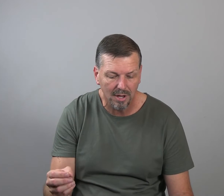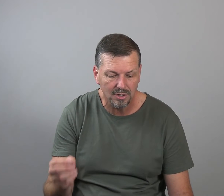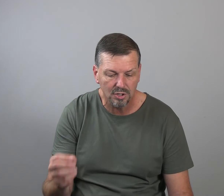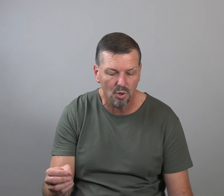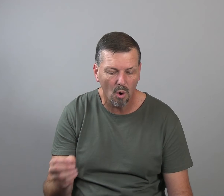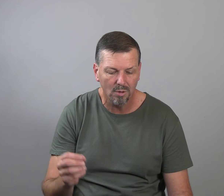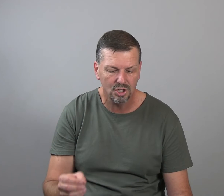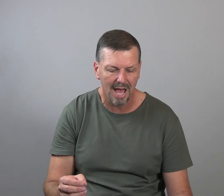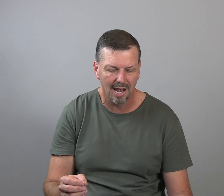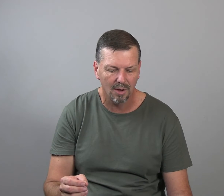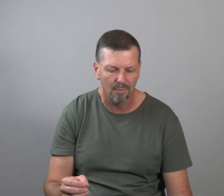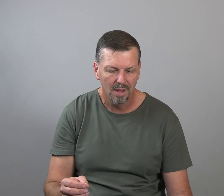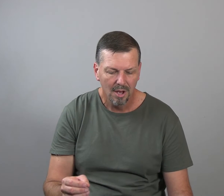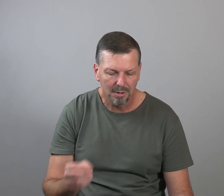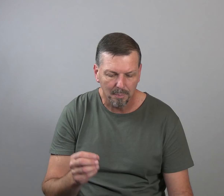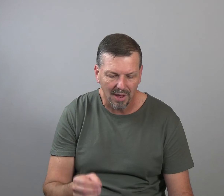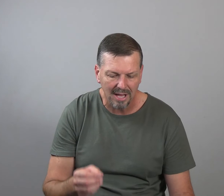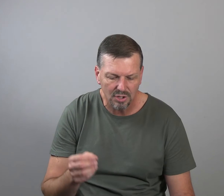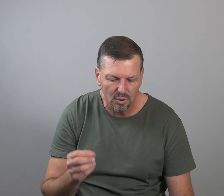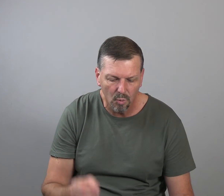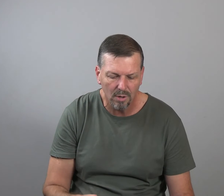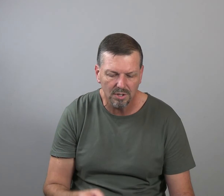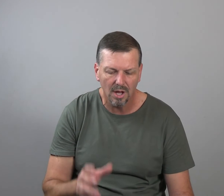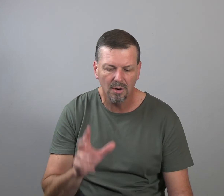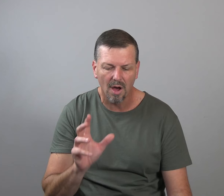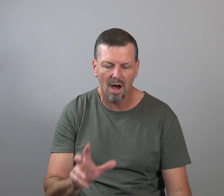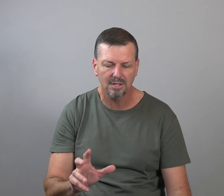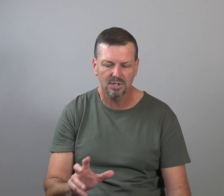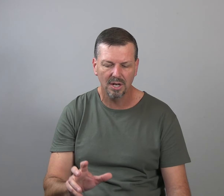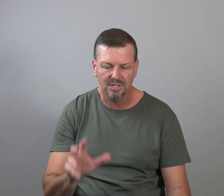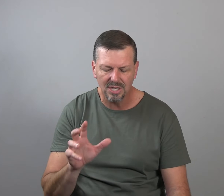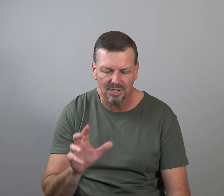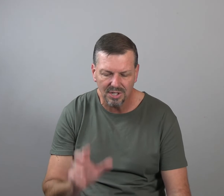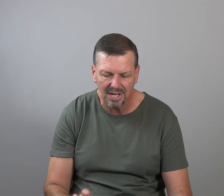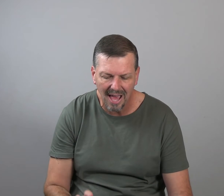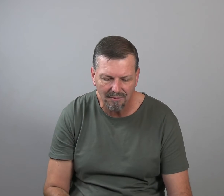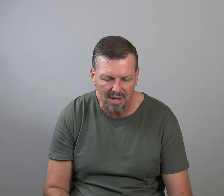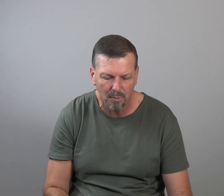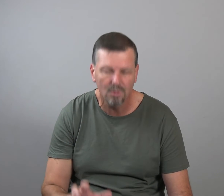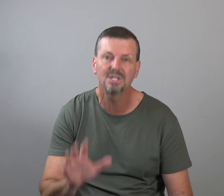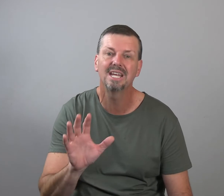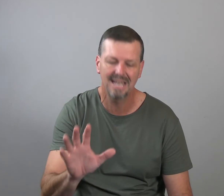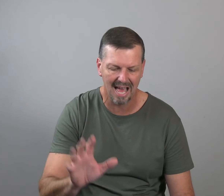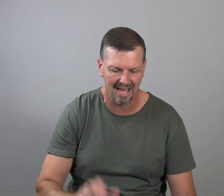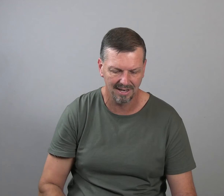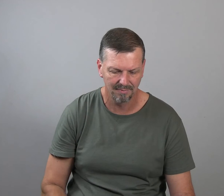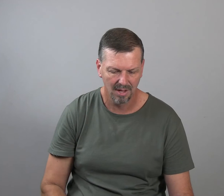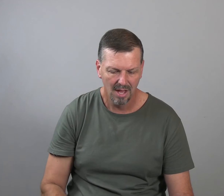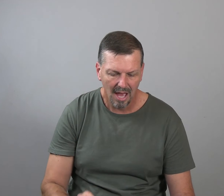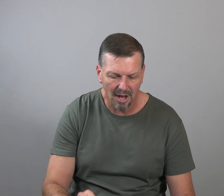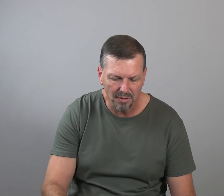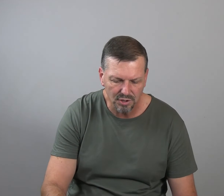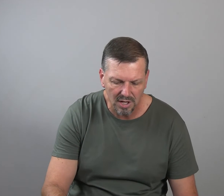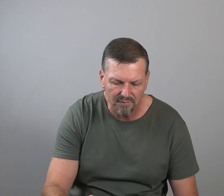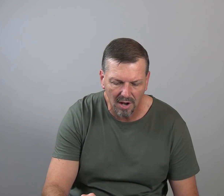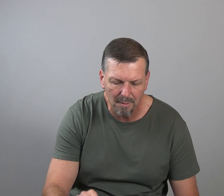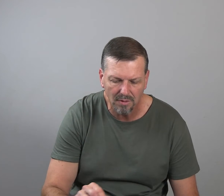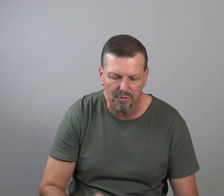because the soil was shallow. But the plants who wilted under the hot sun, and since it didn't have deep roots, it died. And other seed fell among the